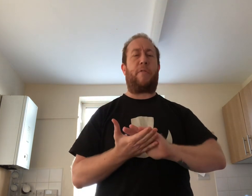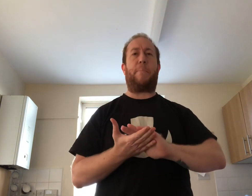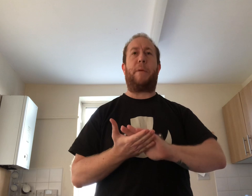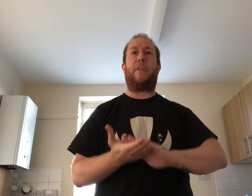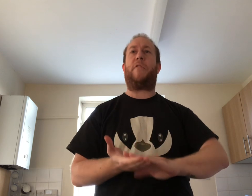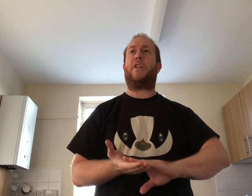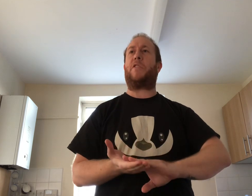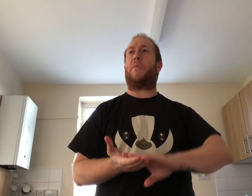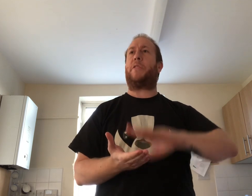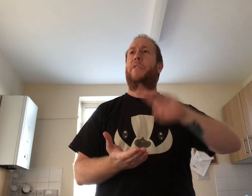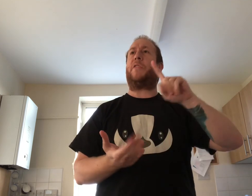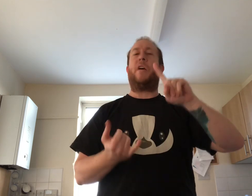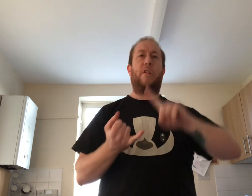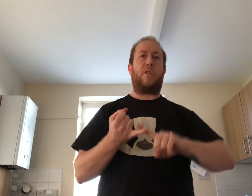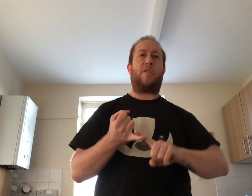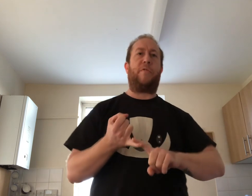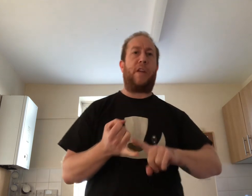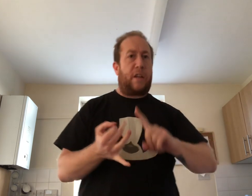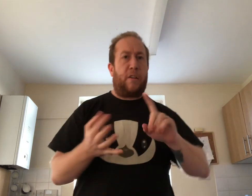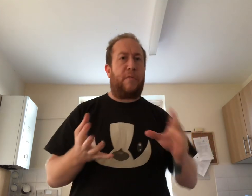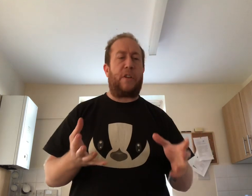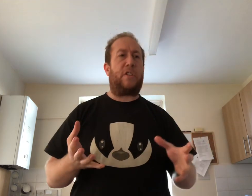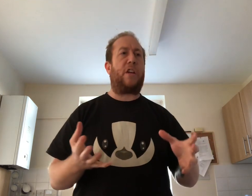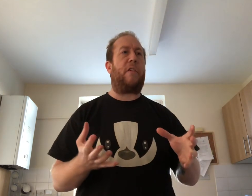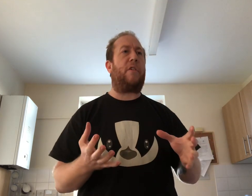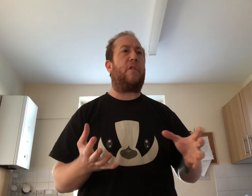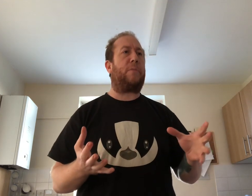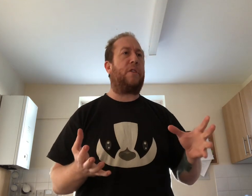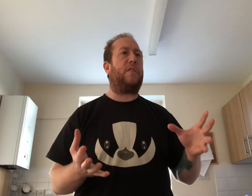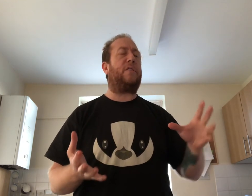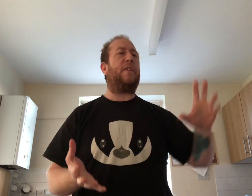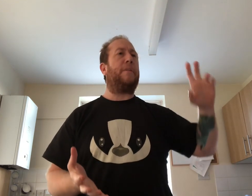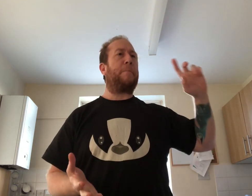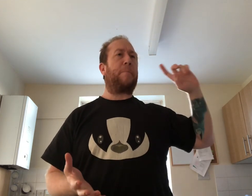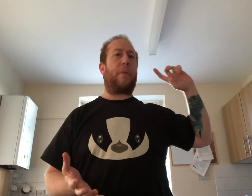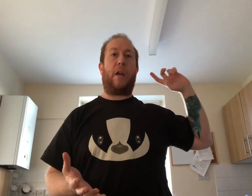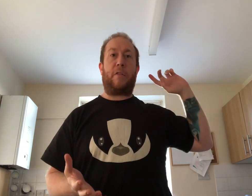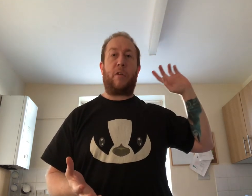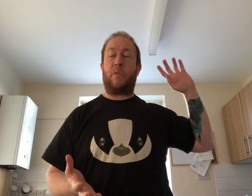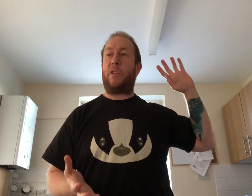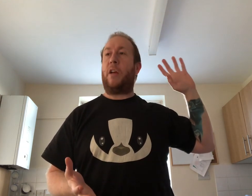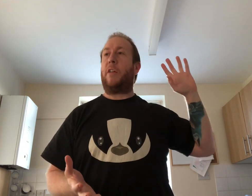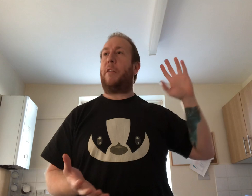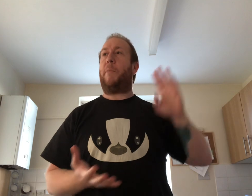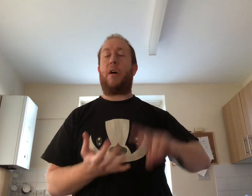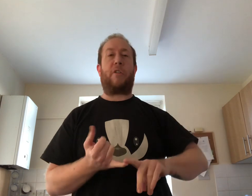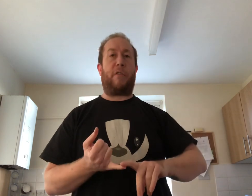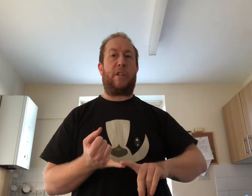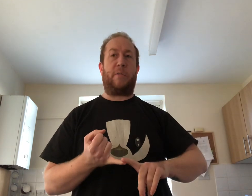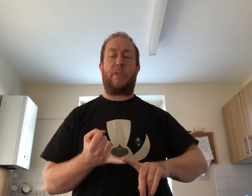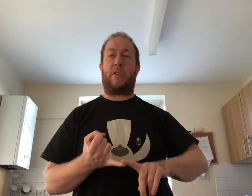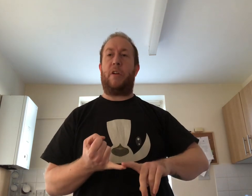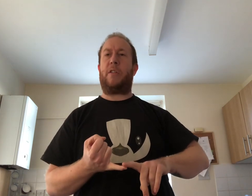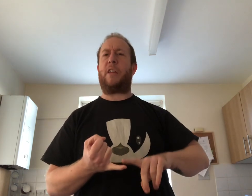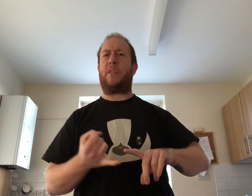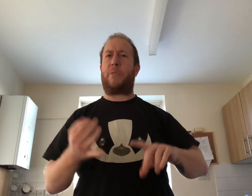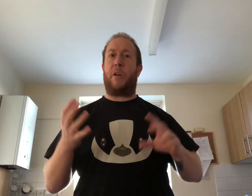different meat feast options lots of vegan and vegetarian options and of course the margarita was good that seems to